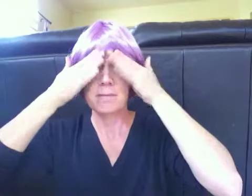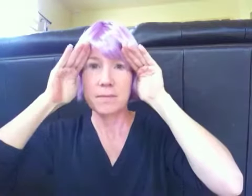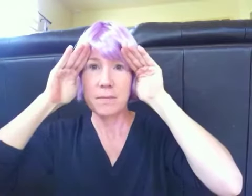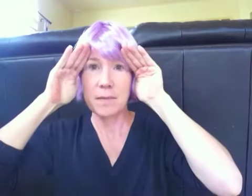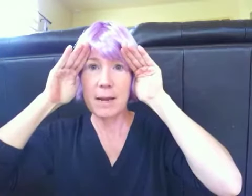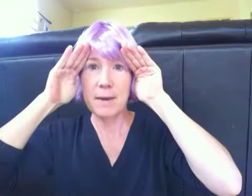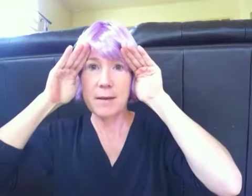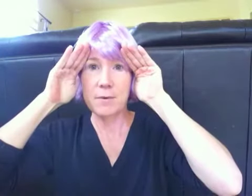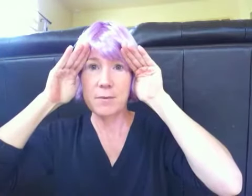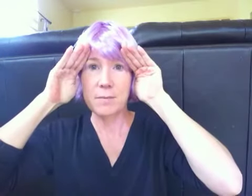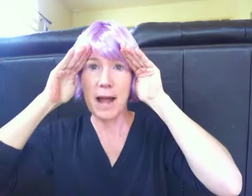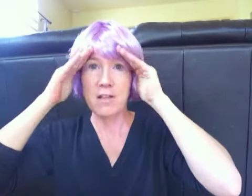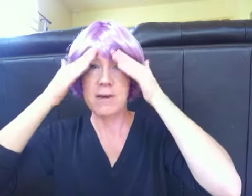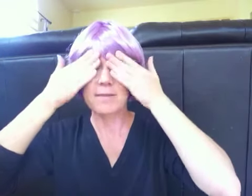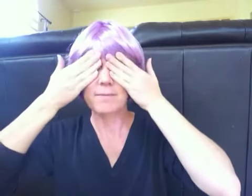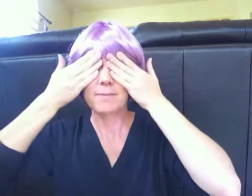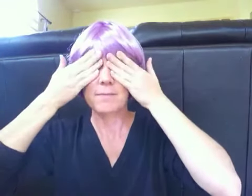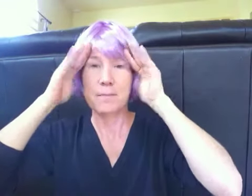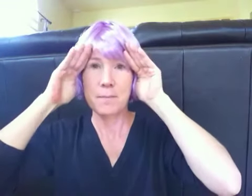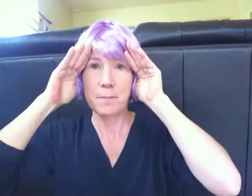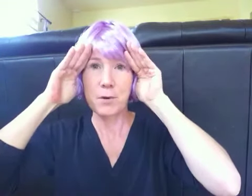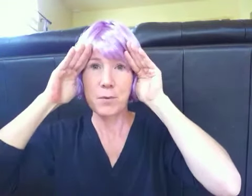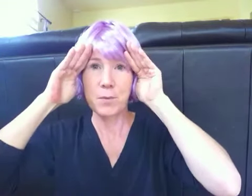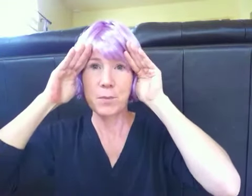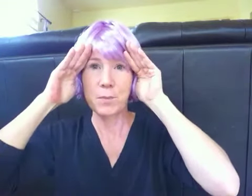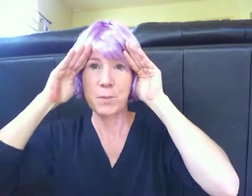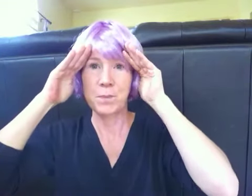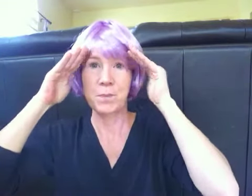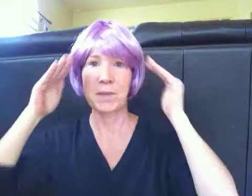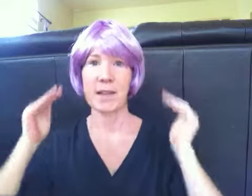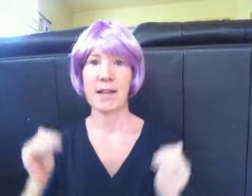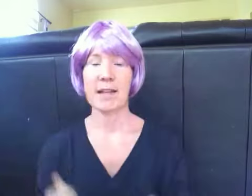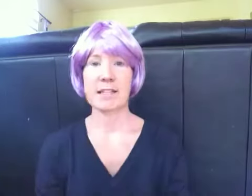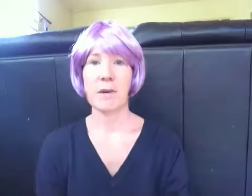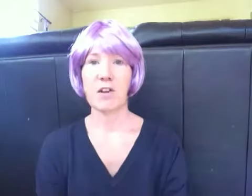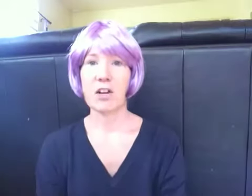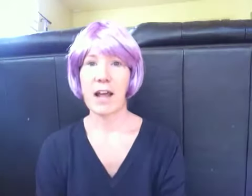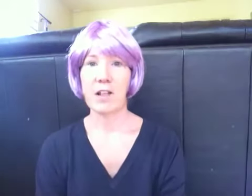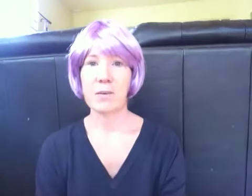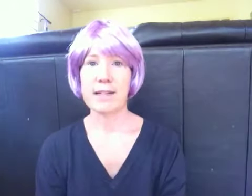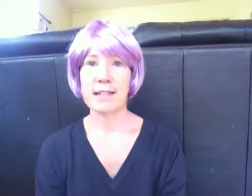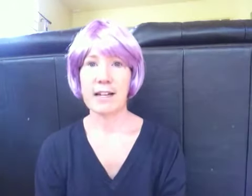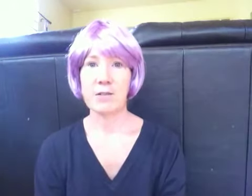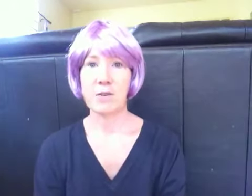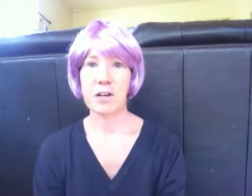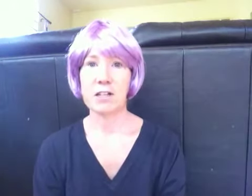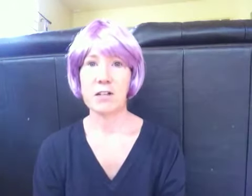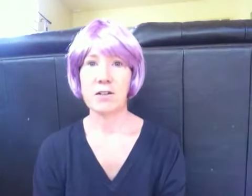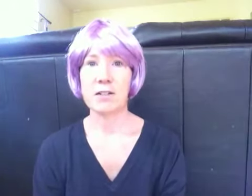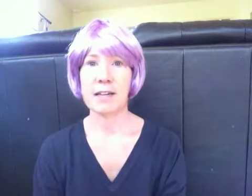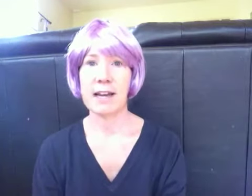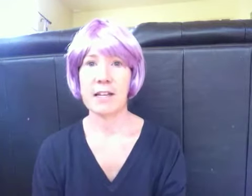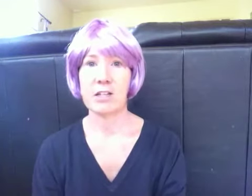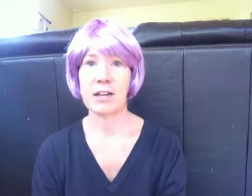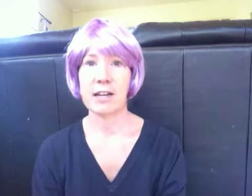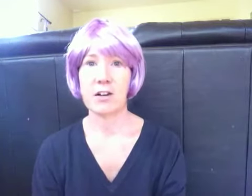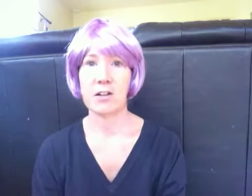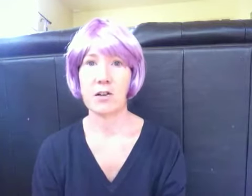Like peek-a-boo. Halloween. Boop. Some other good Halloween signs for you to use tonight as you're taking your little